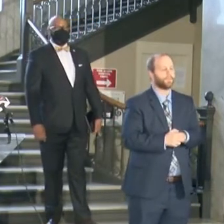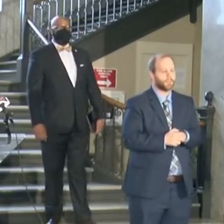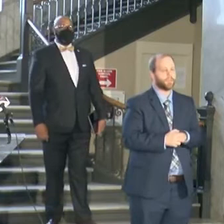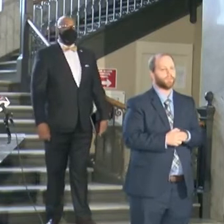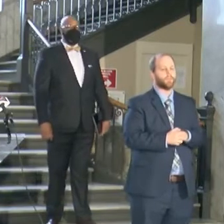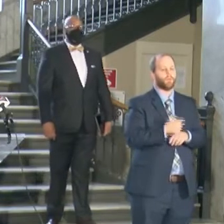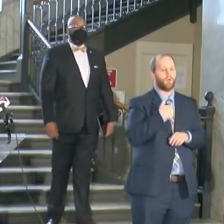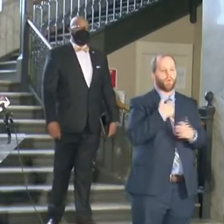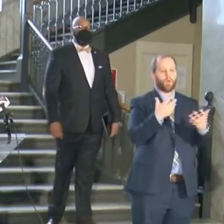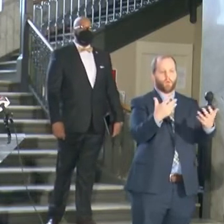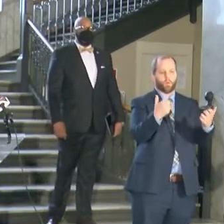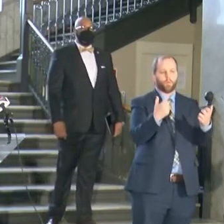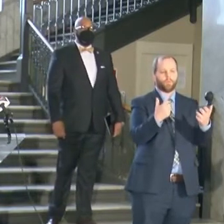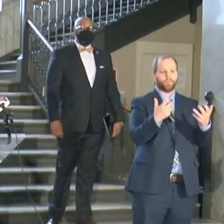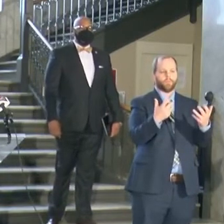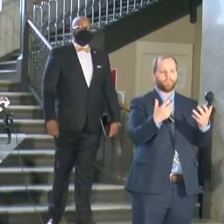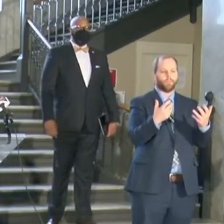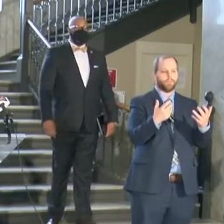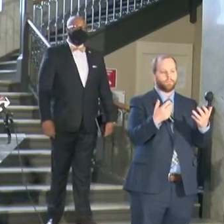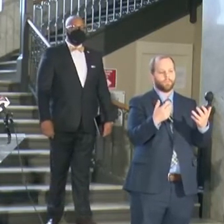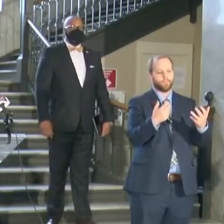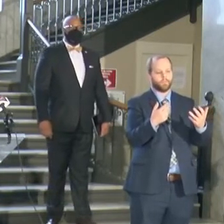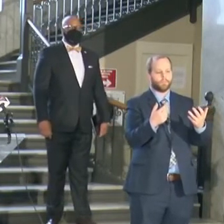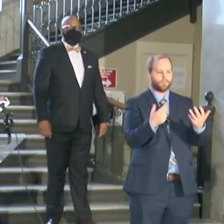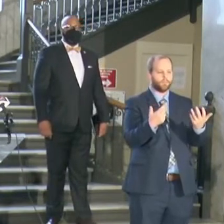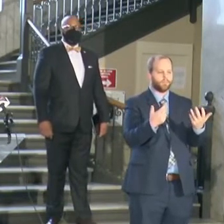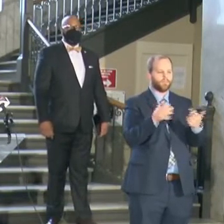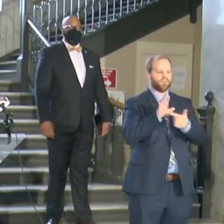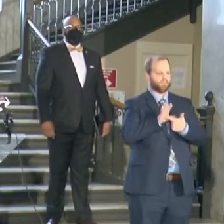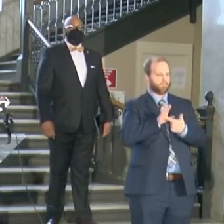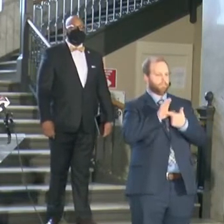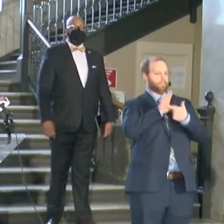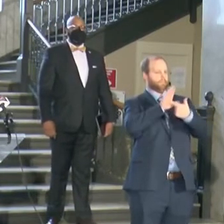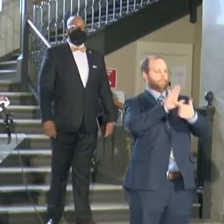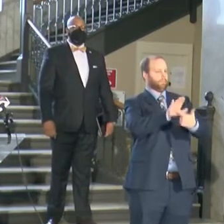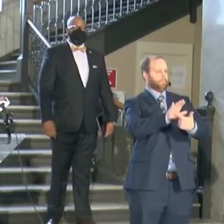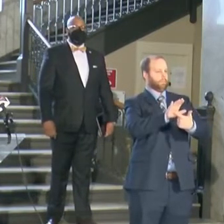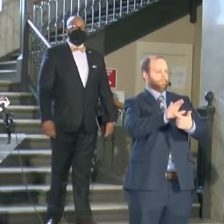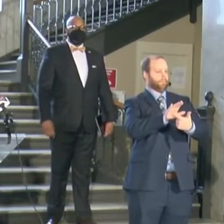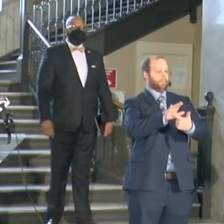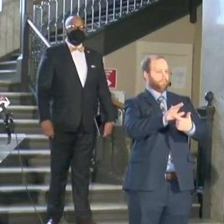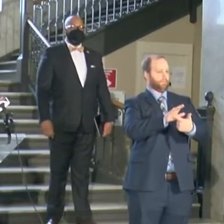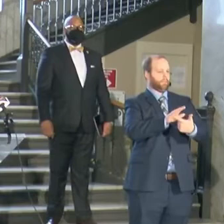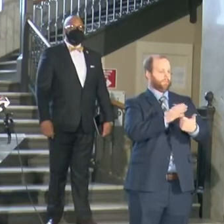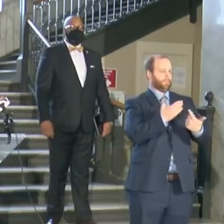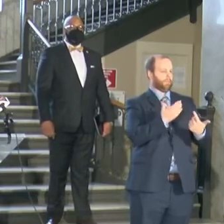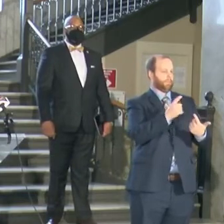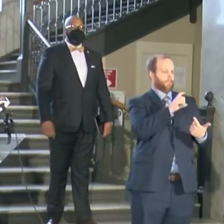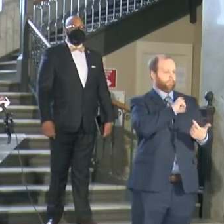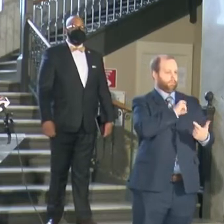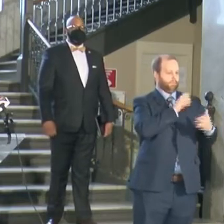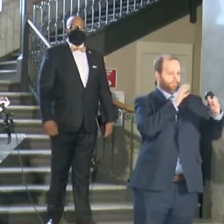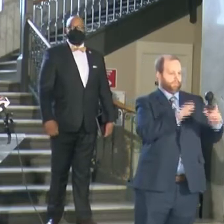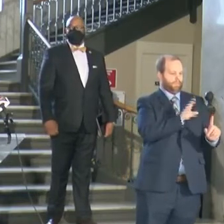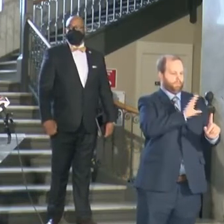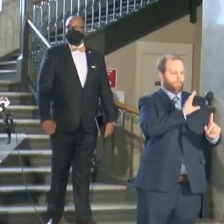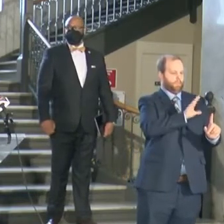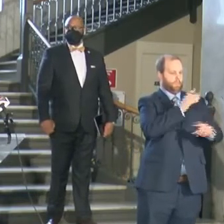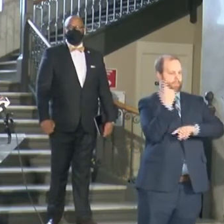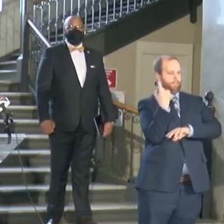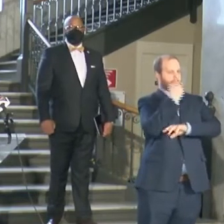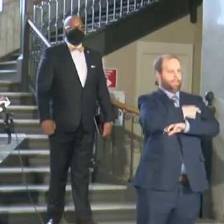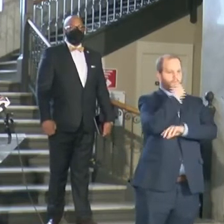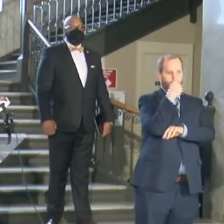I want to share with you all how a day in the in the life of the little rock police department and how we determine